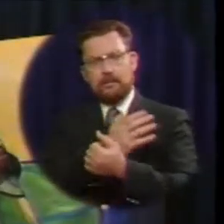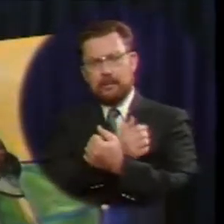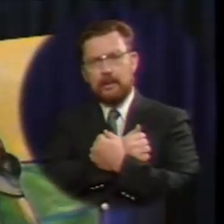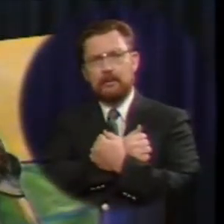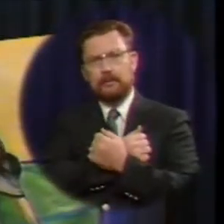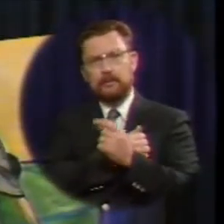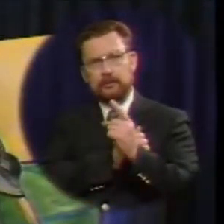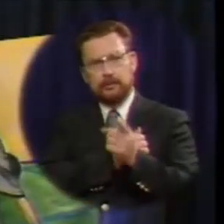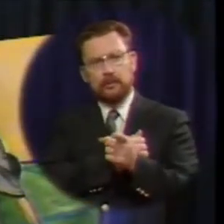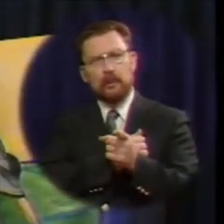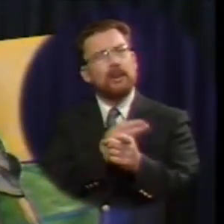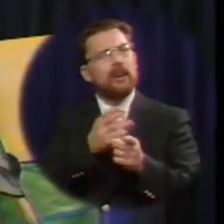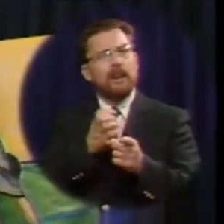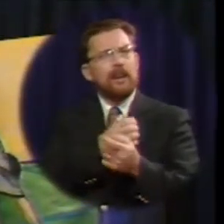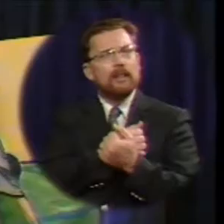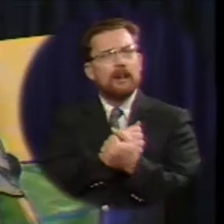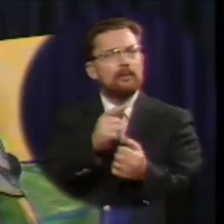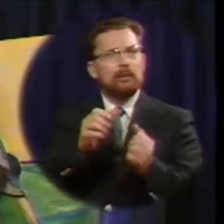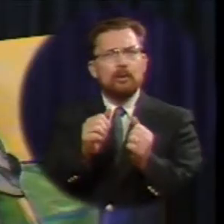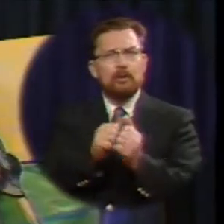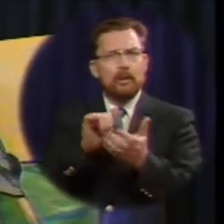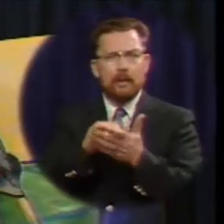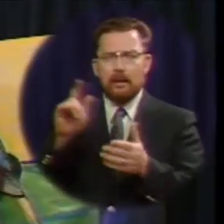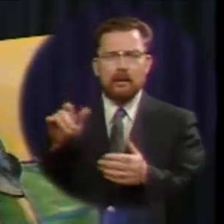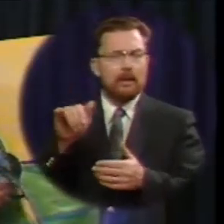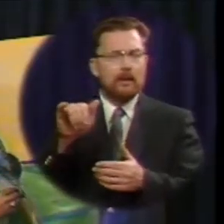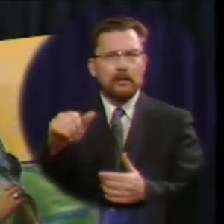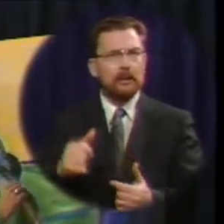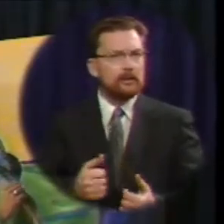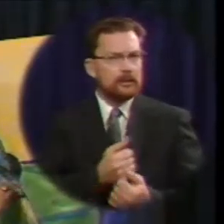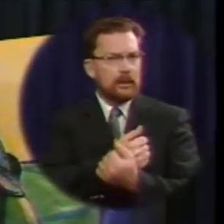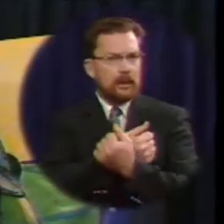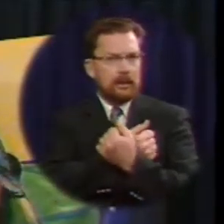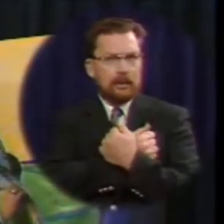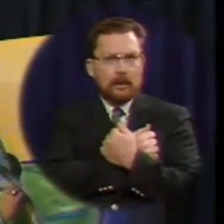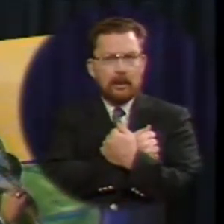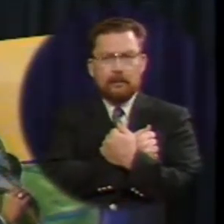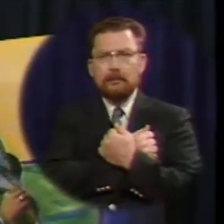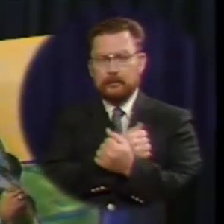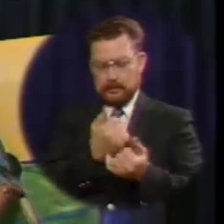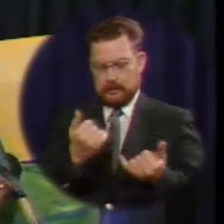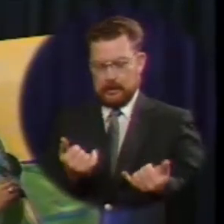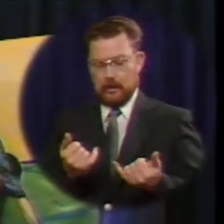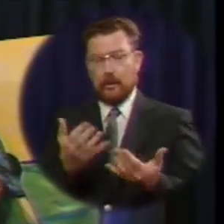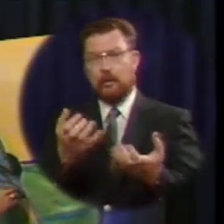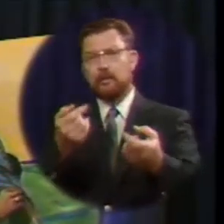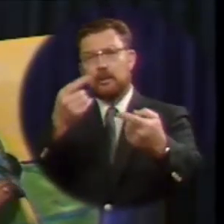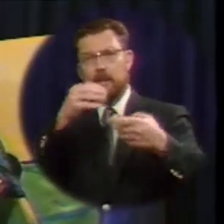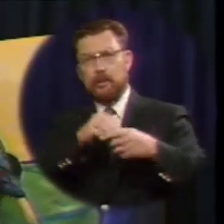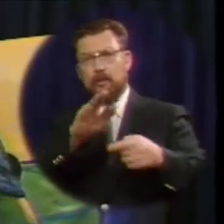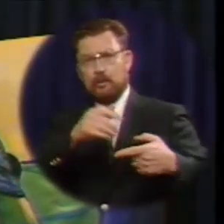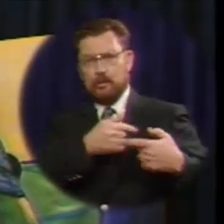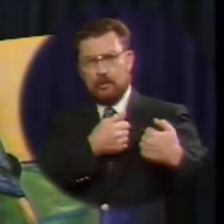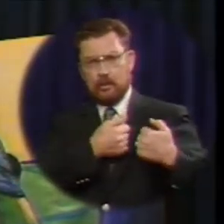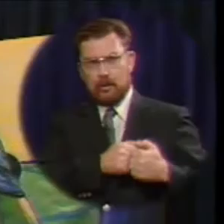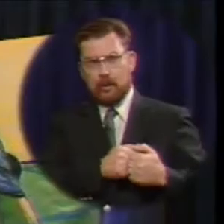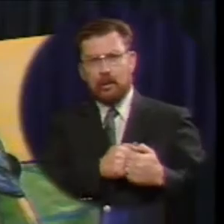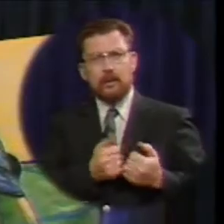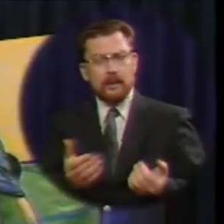he loves you with an everlasting love right now he wants to come into your heart and lift you from